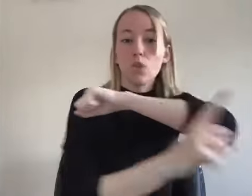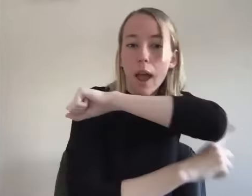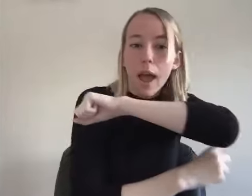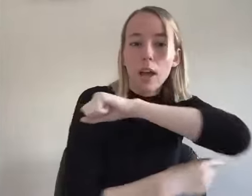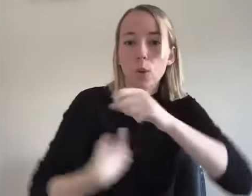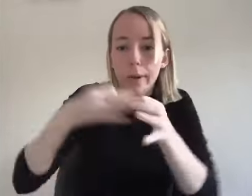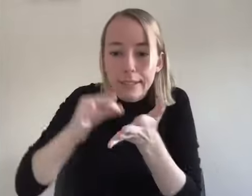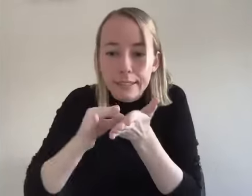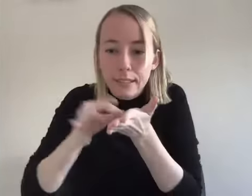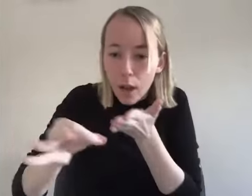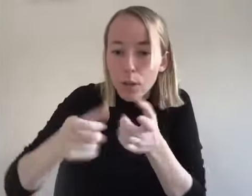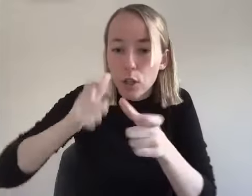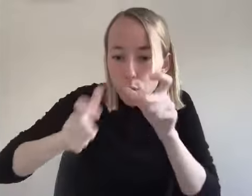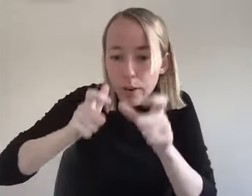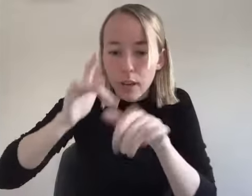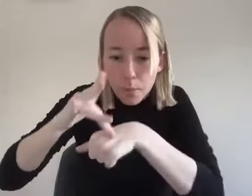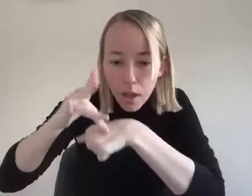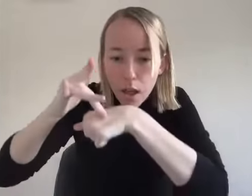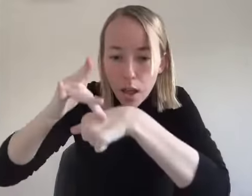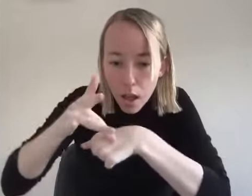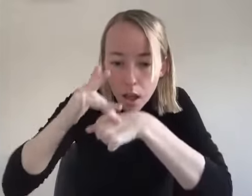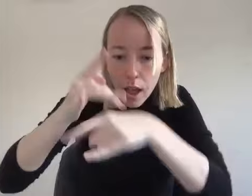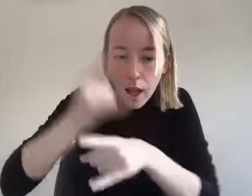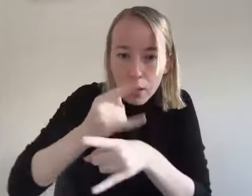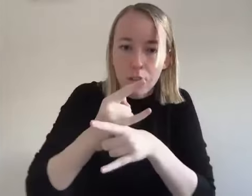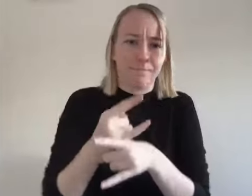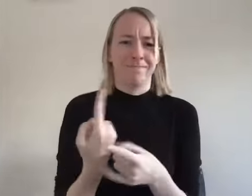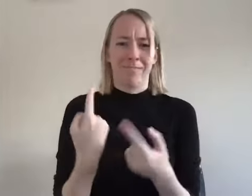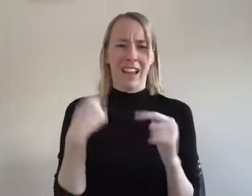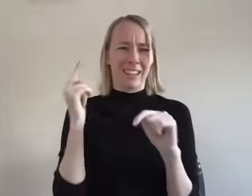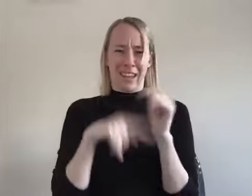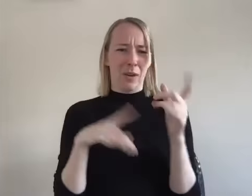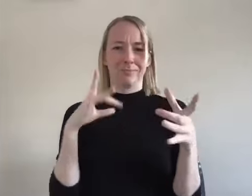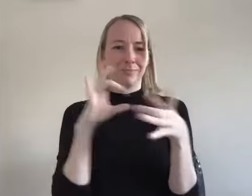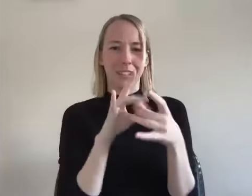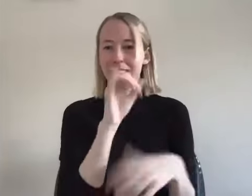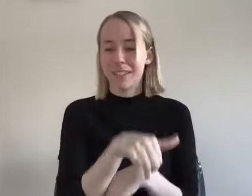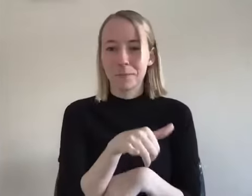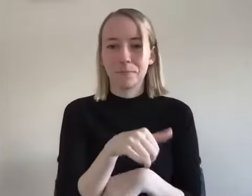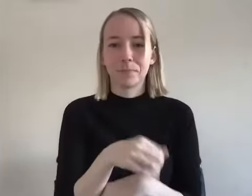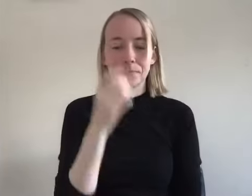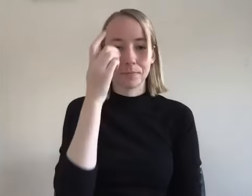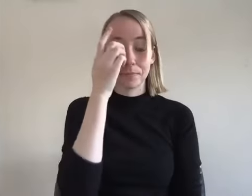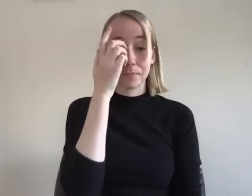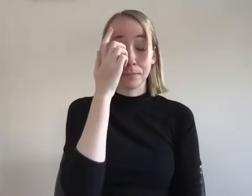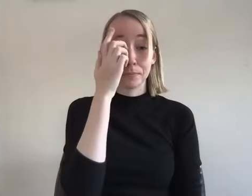drinks and were obsessing about like literally obsessing about alcohol and i've i've not had that experience um